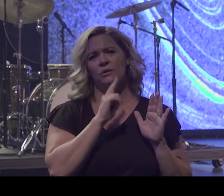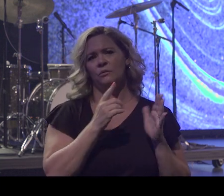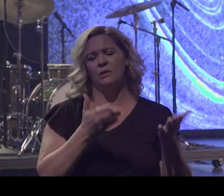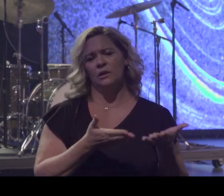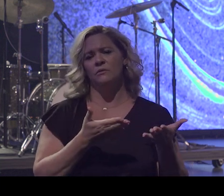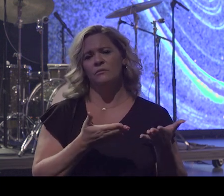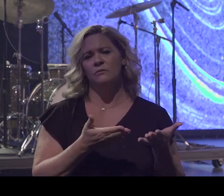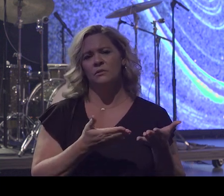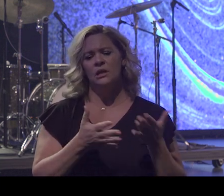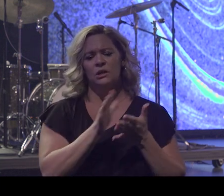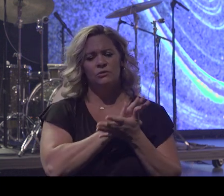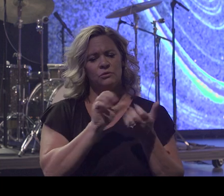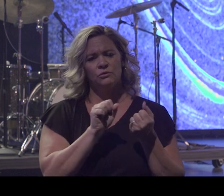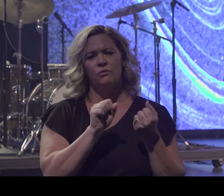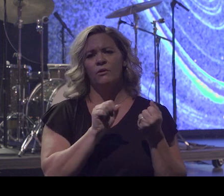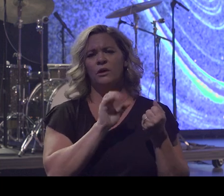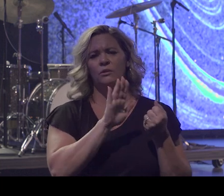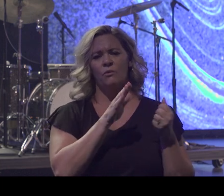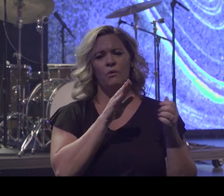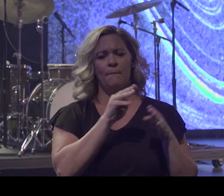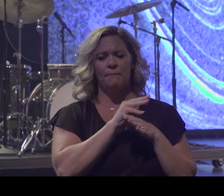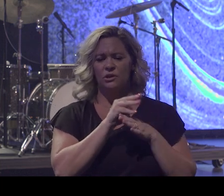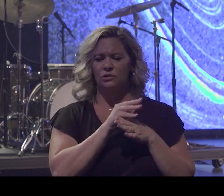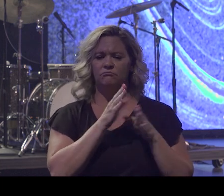Destroy your mission so you do not know what to do.